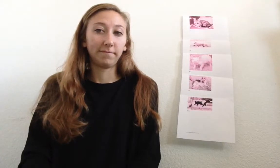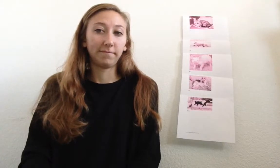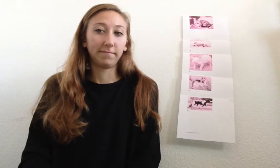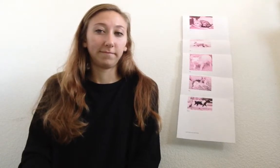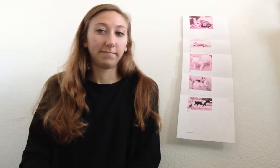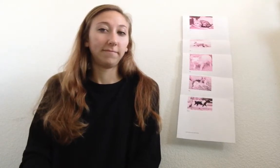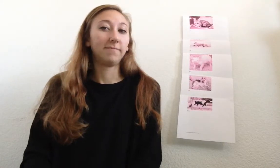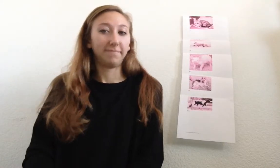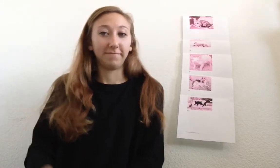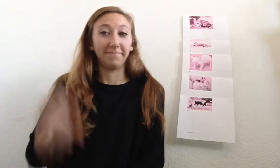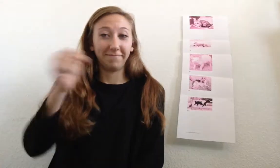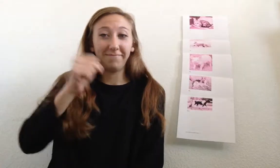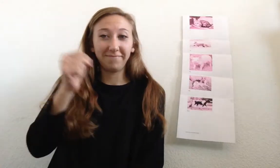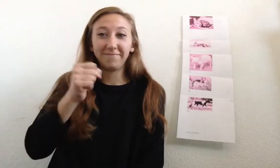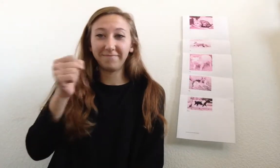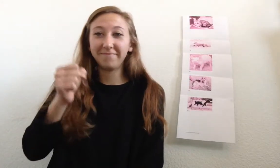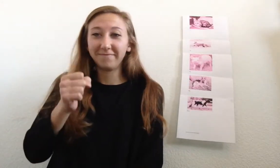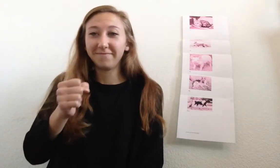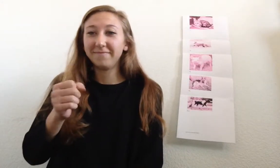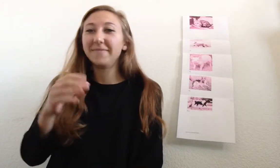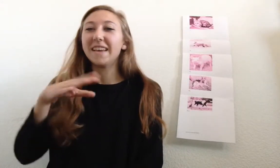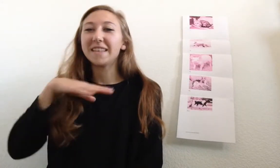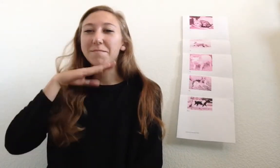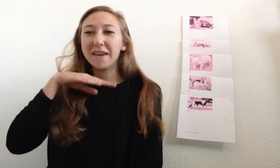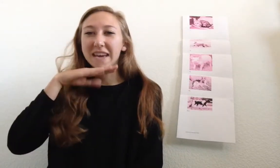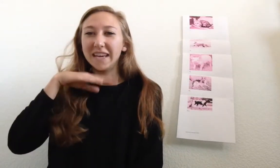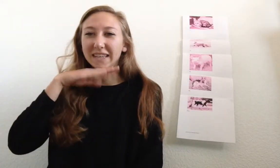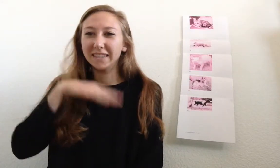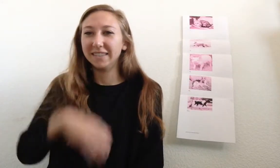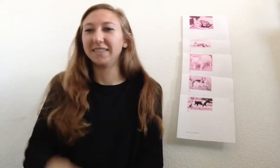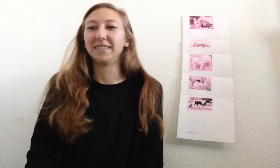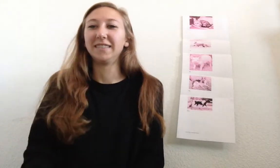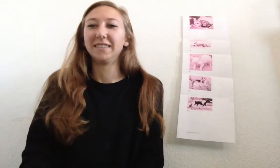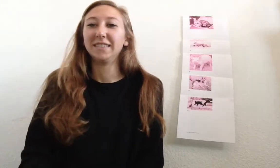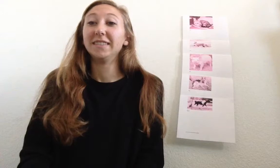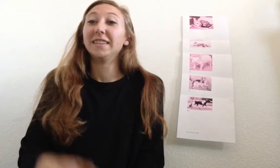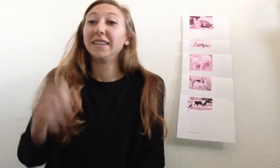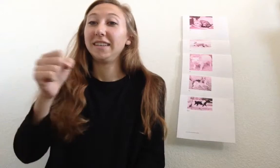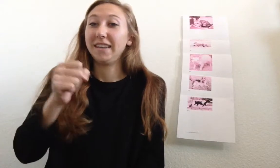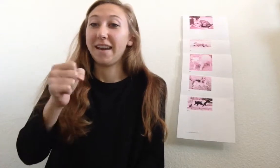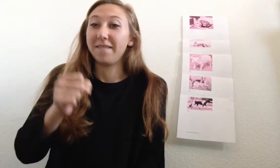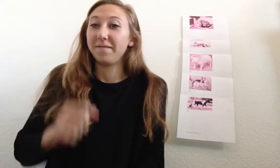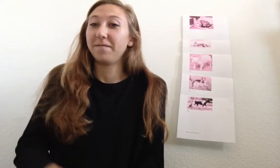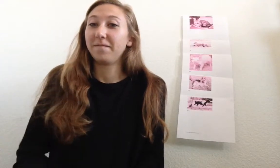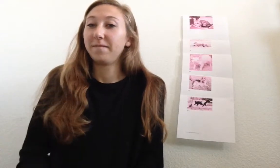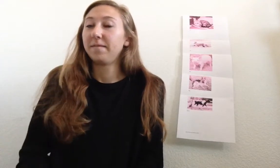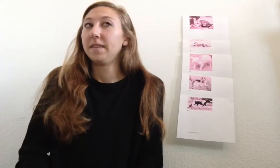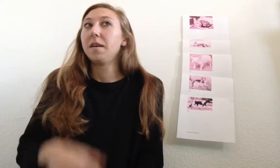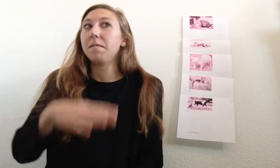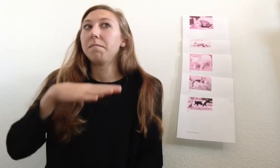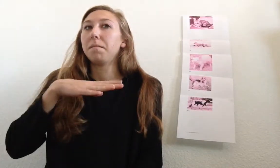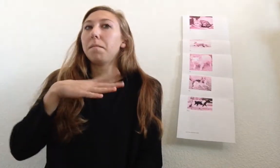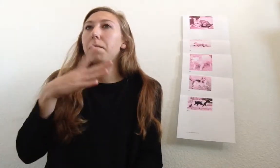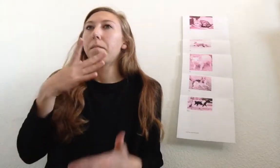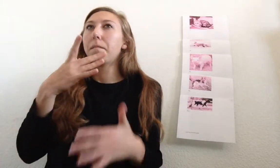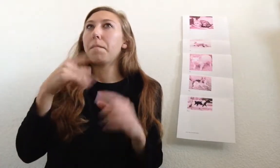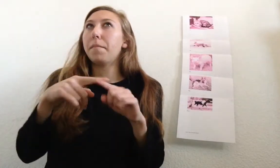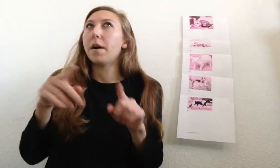Mm-hmm. It's a pig. Yeah. But